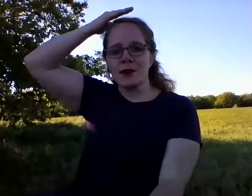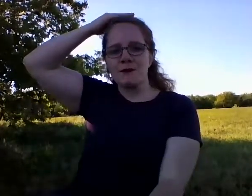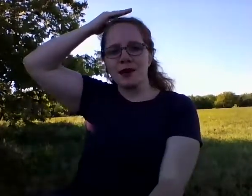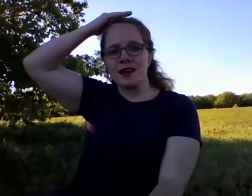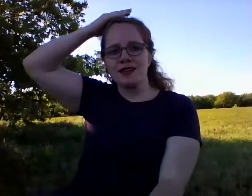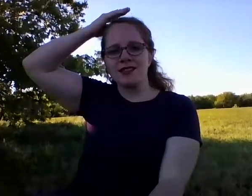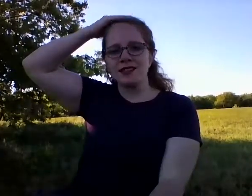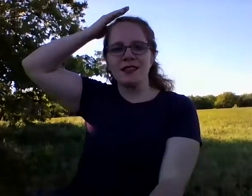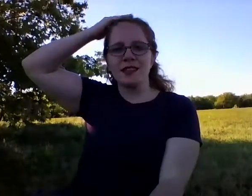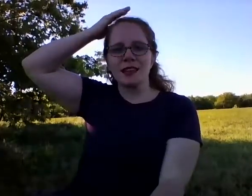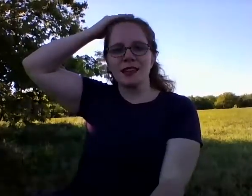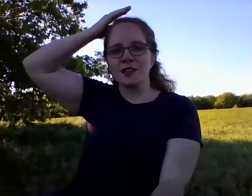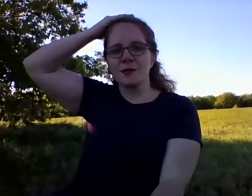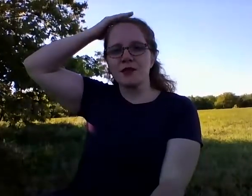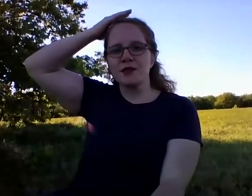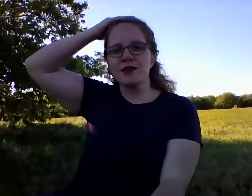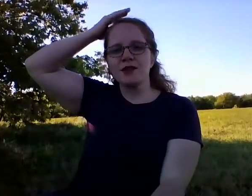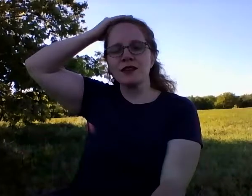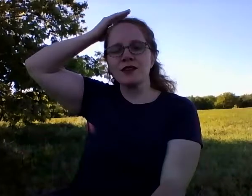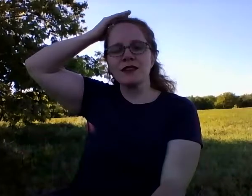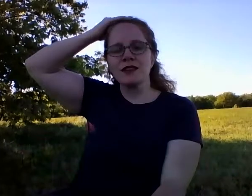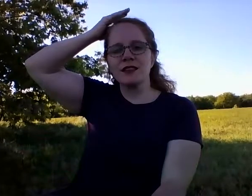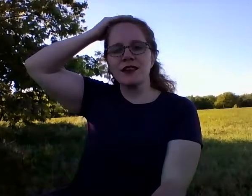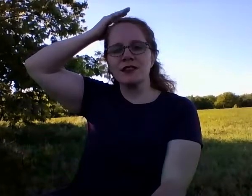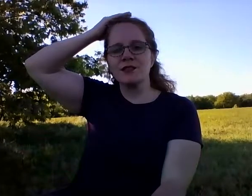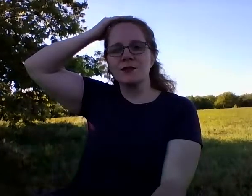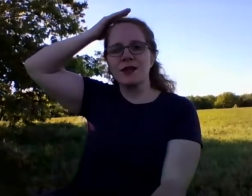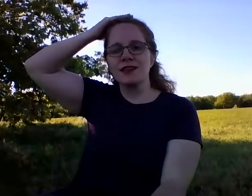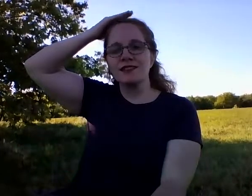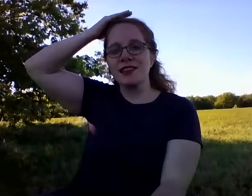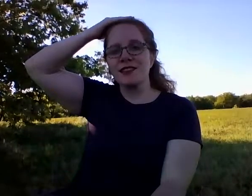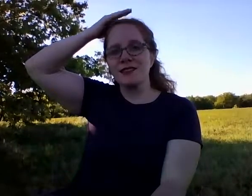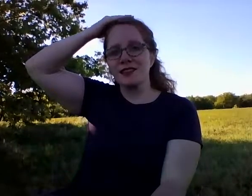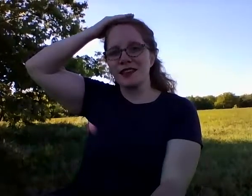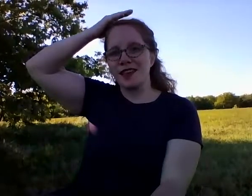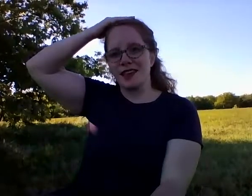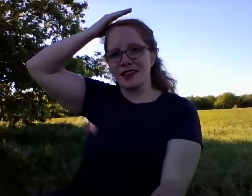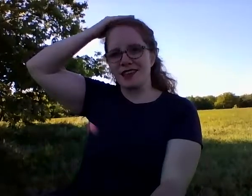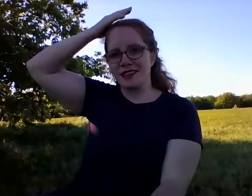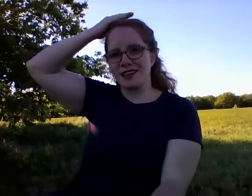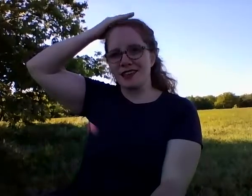To think pure, loving thoughts for myself and others.